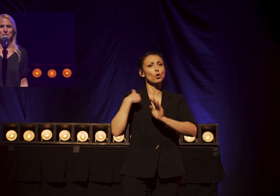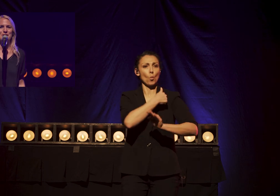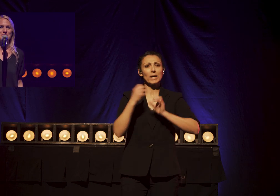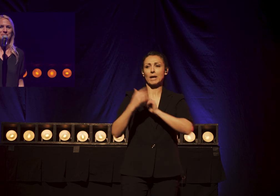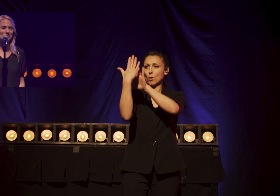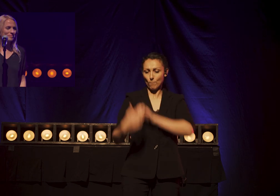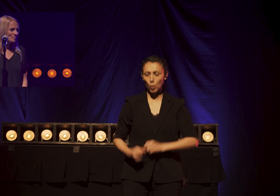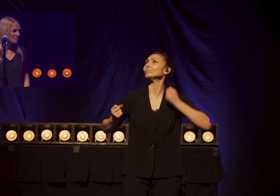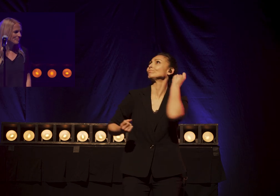storm.